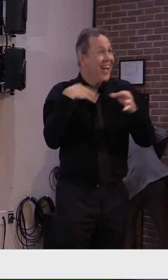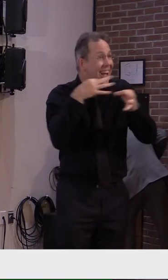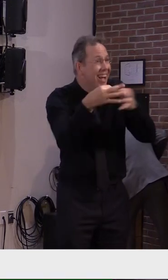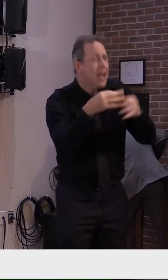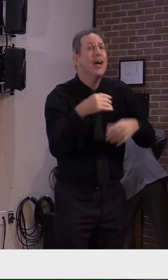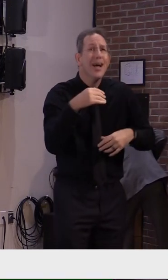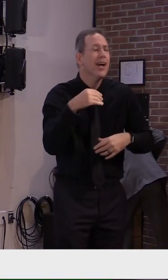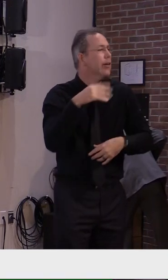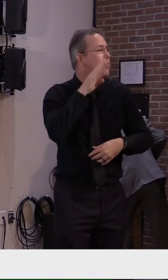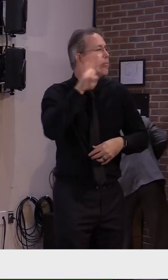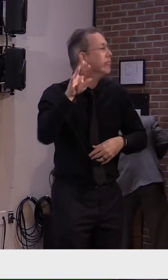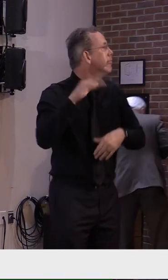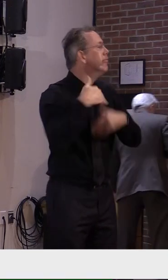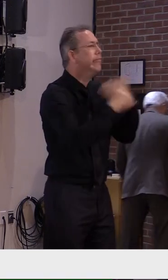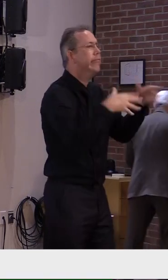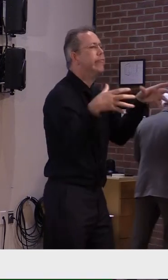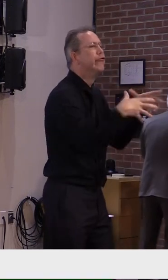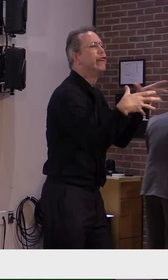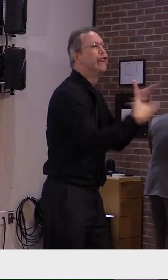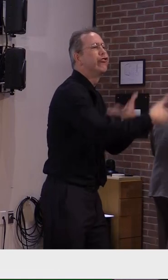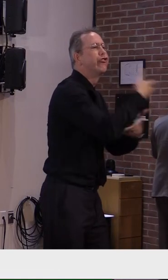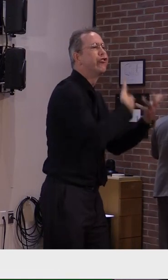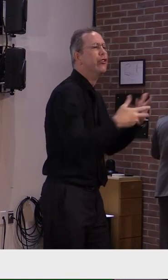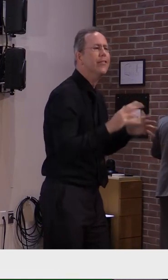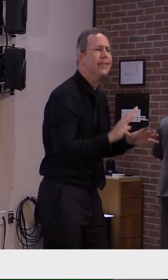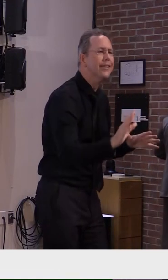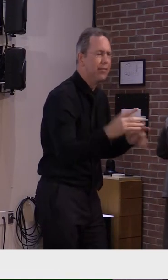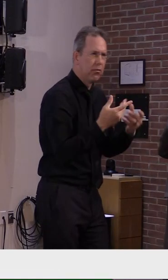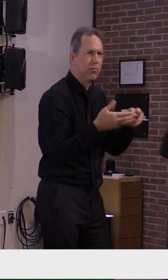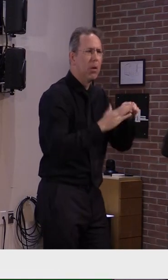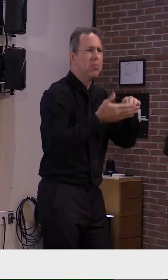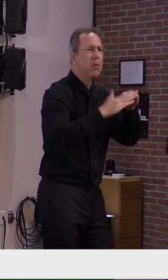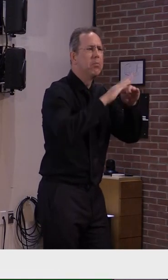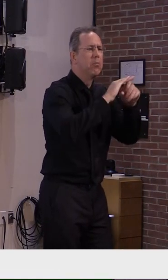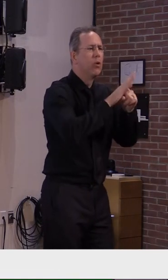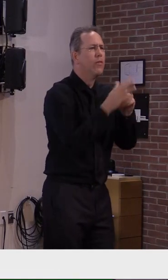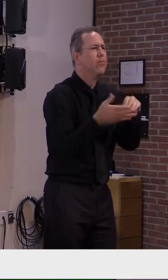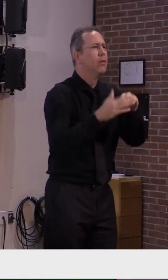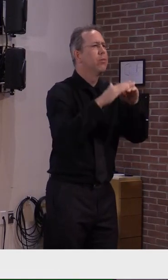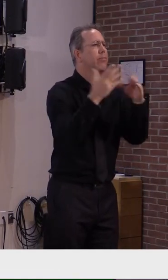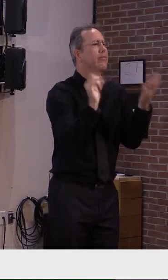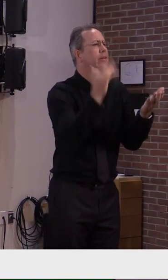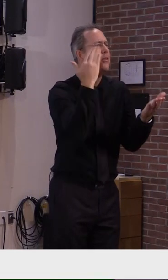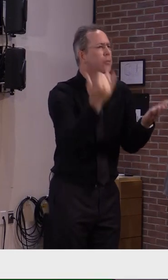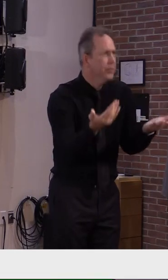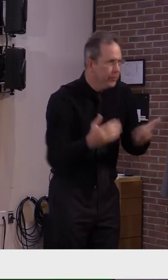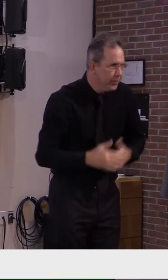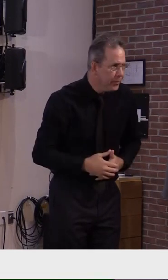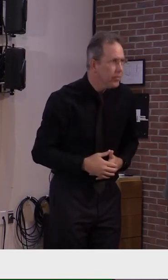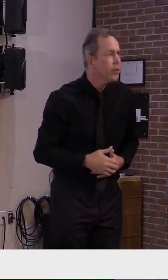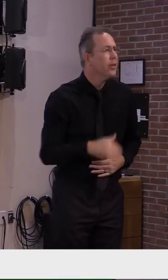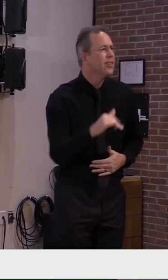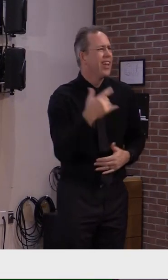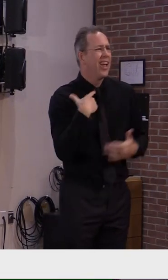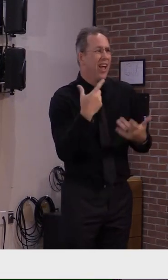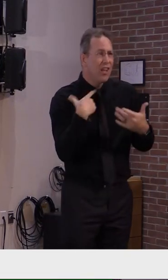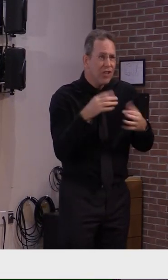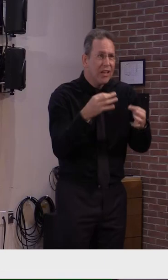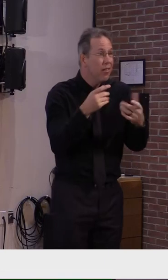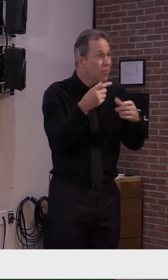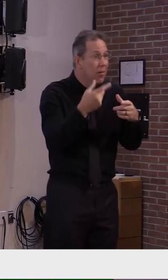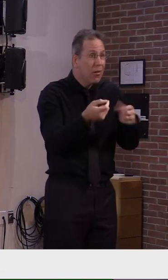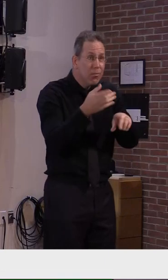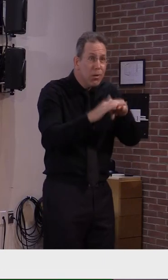growth. As a result in addition to requiring quarantine for all non-essential